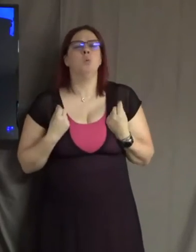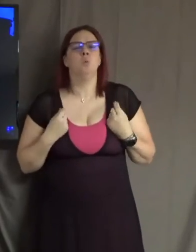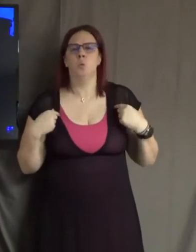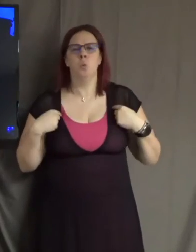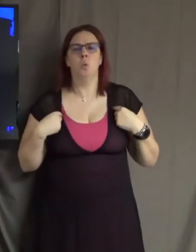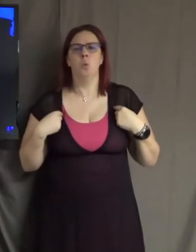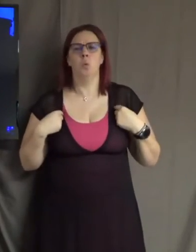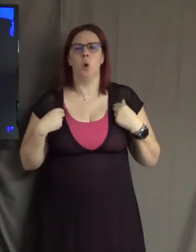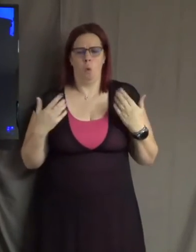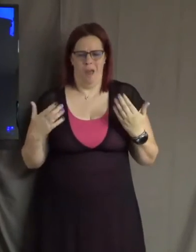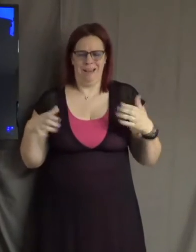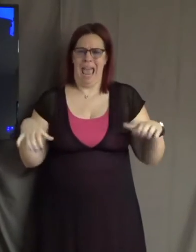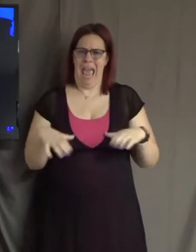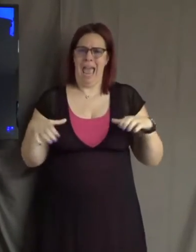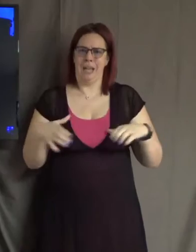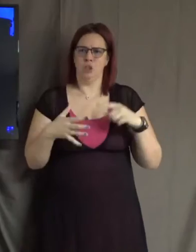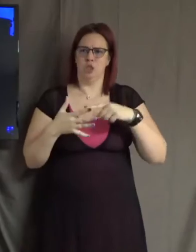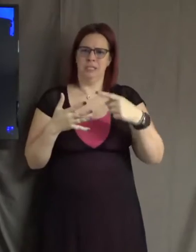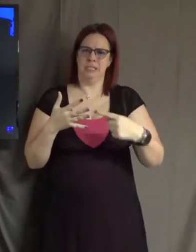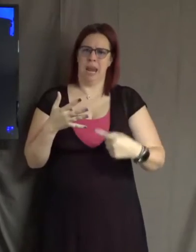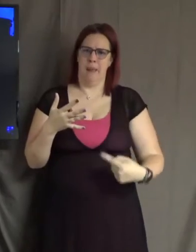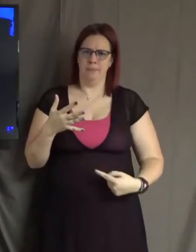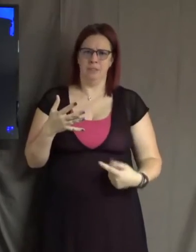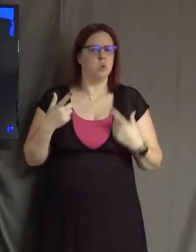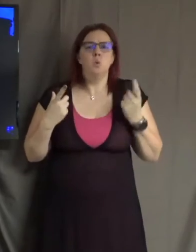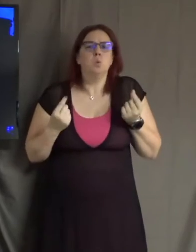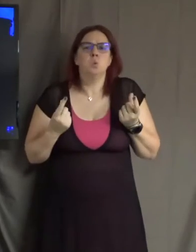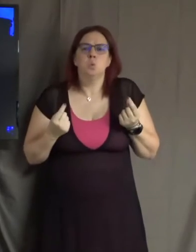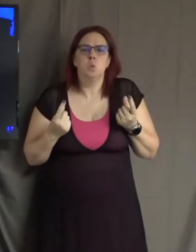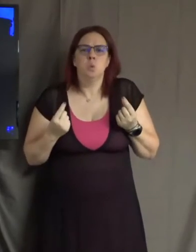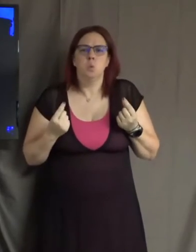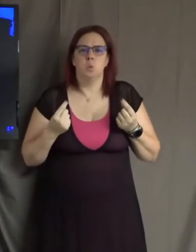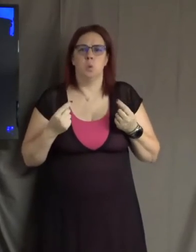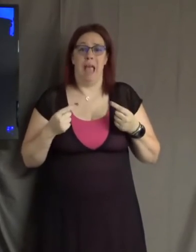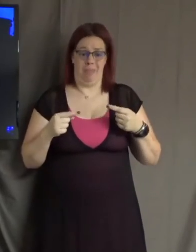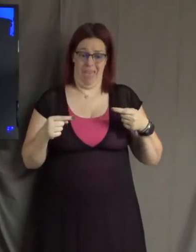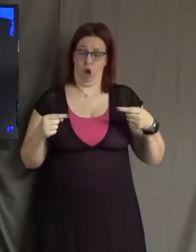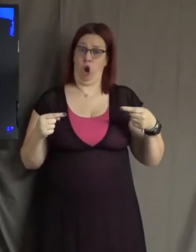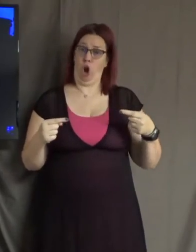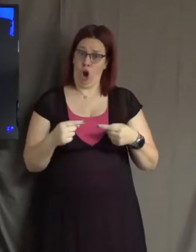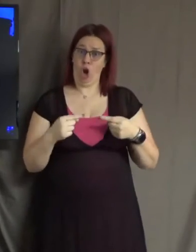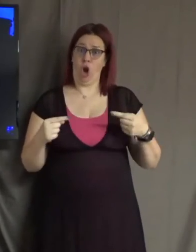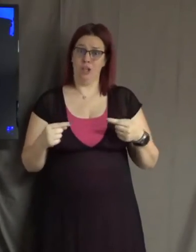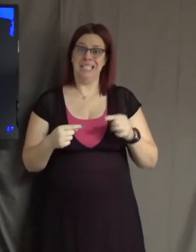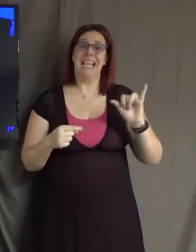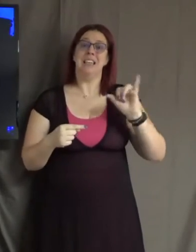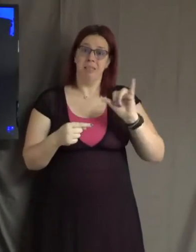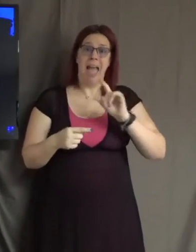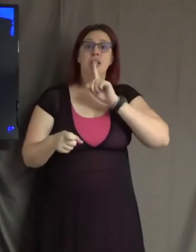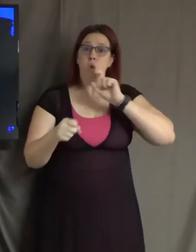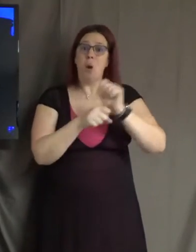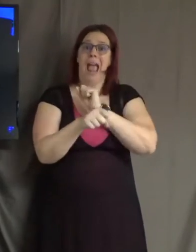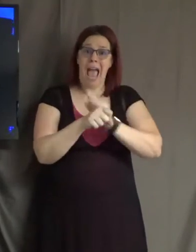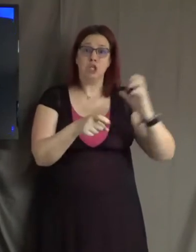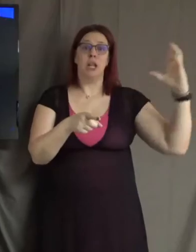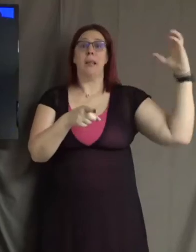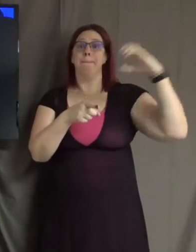heal ourselves from being sound bitten? And it hurts. It's like being bitten. So my action